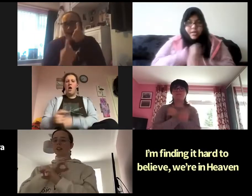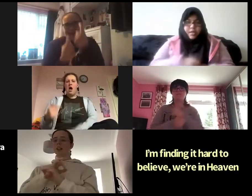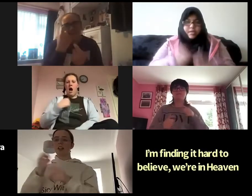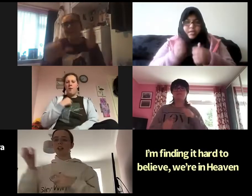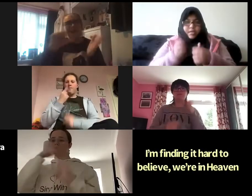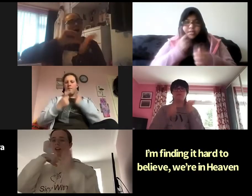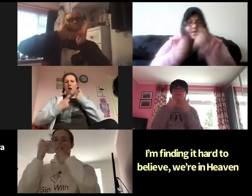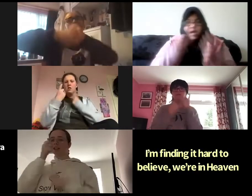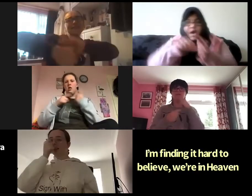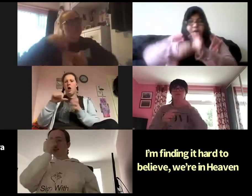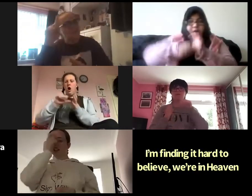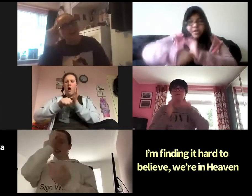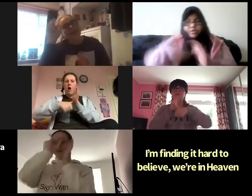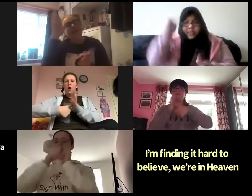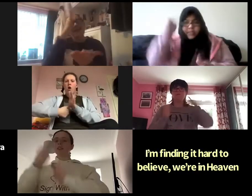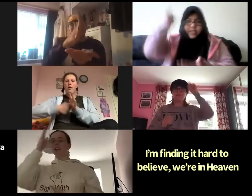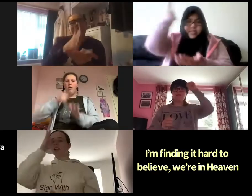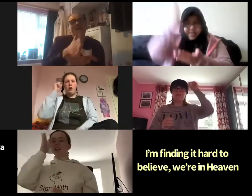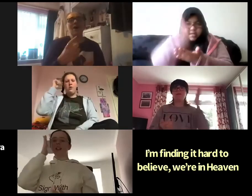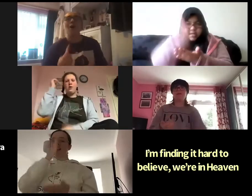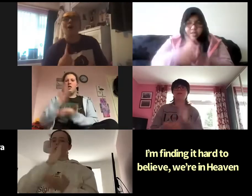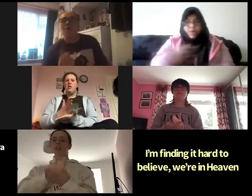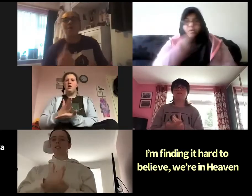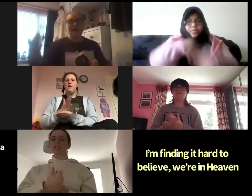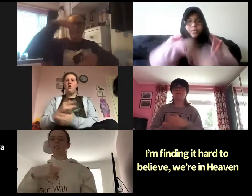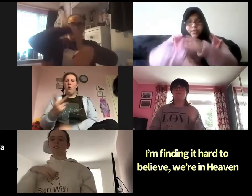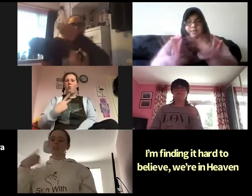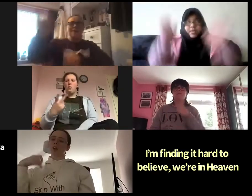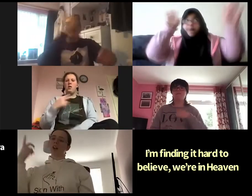finding it hard to believe We're in heaven